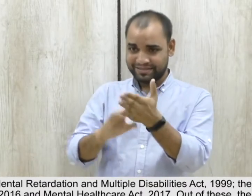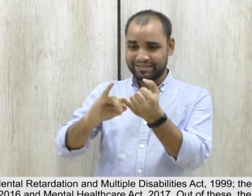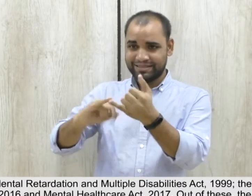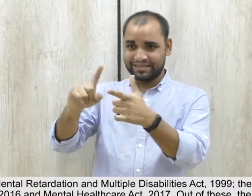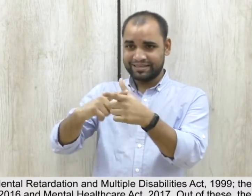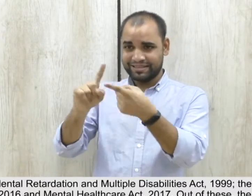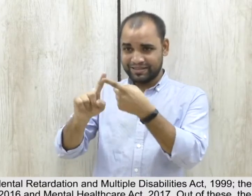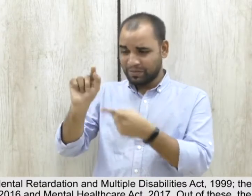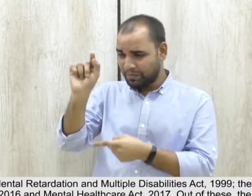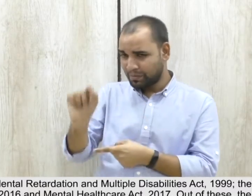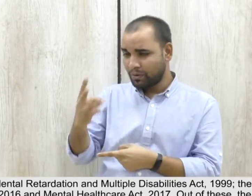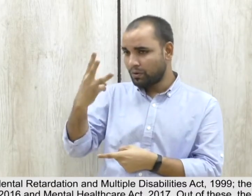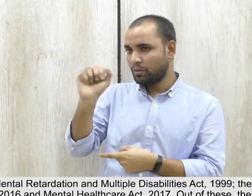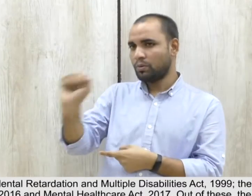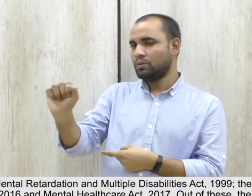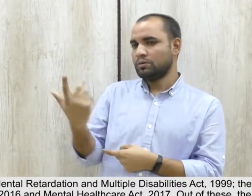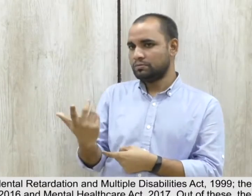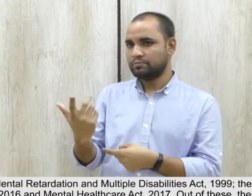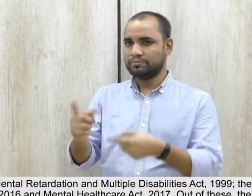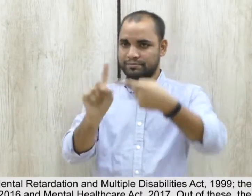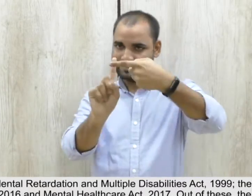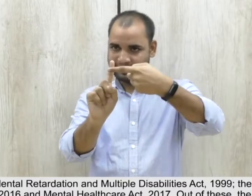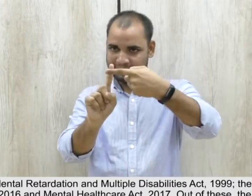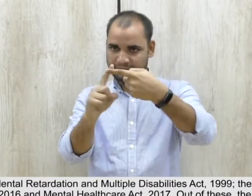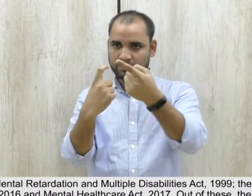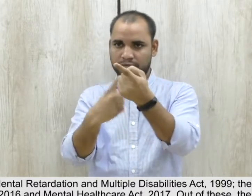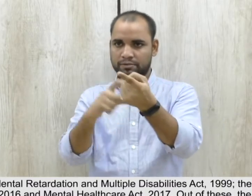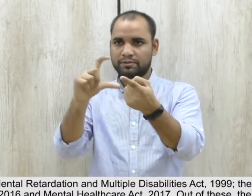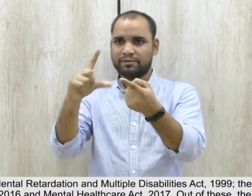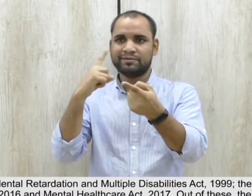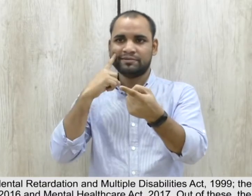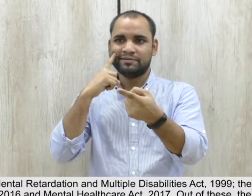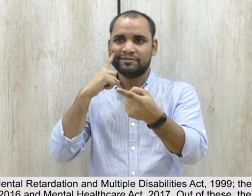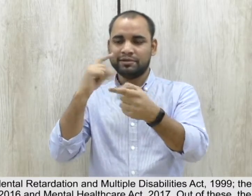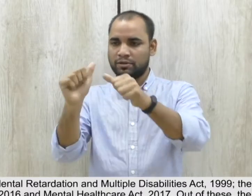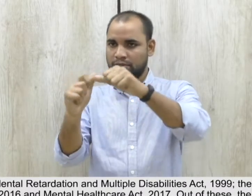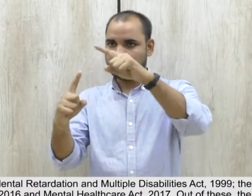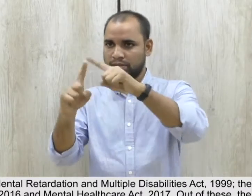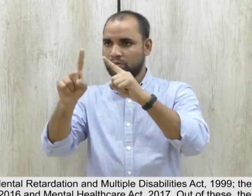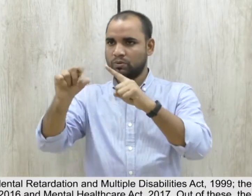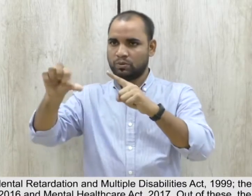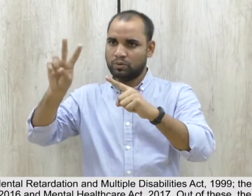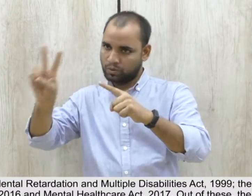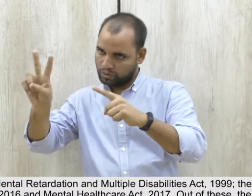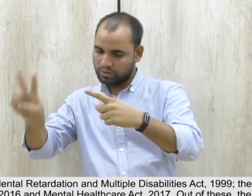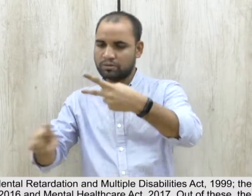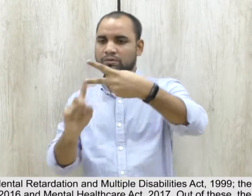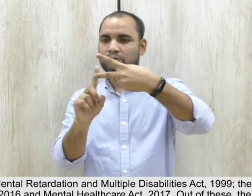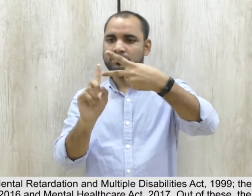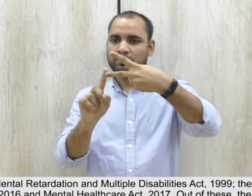Act 1999 The Rights of Persons with Disabilities Act 2016 The